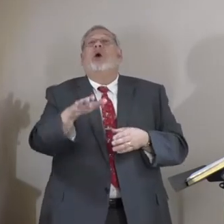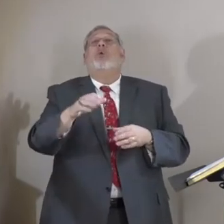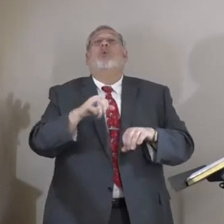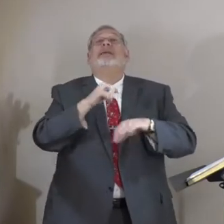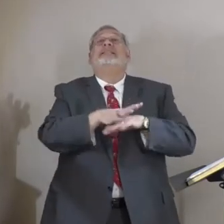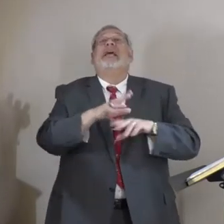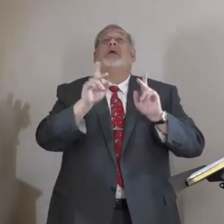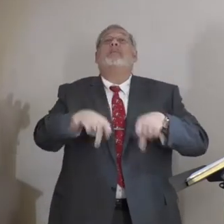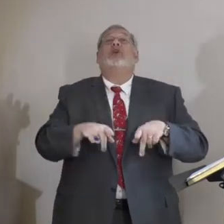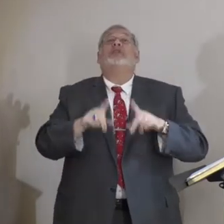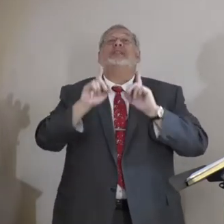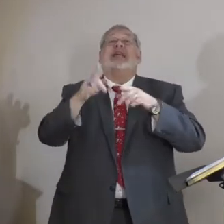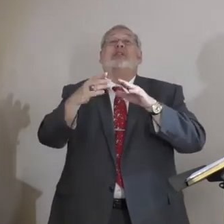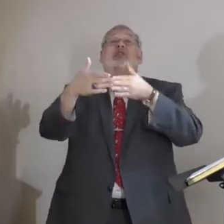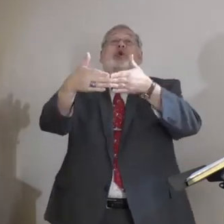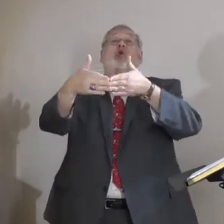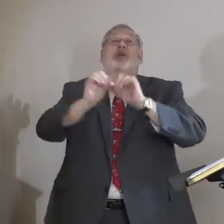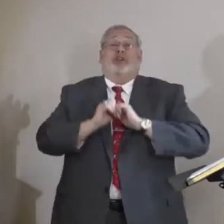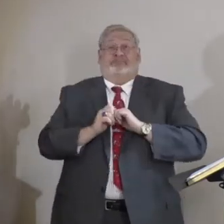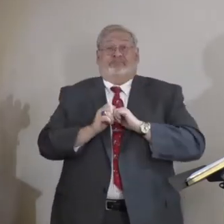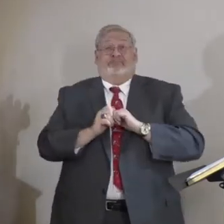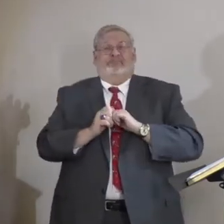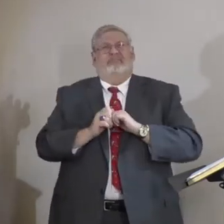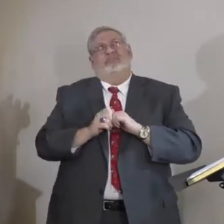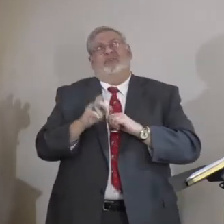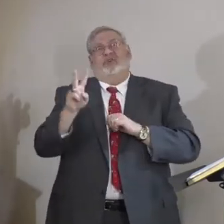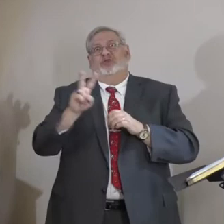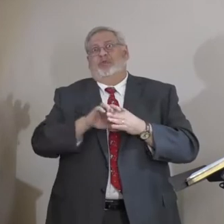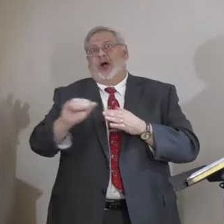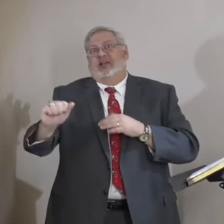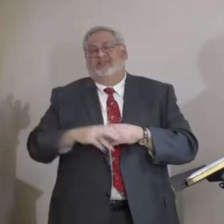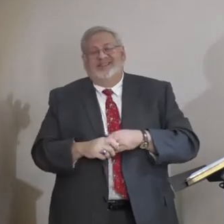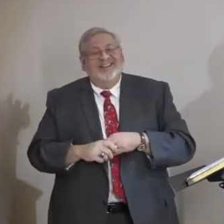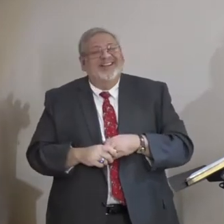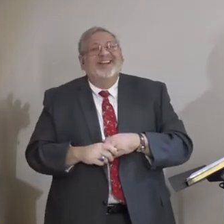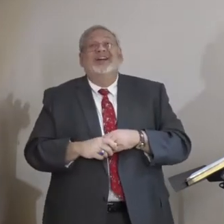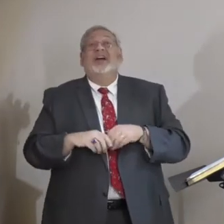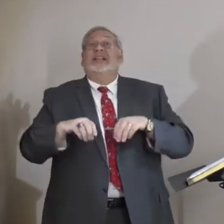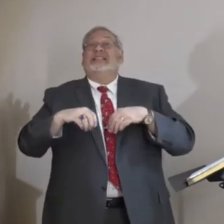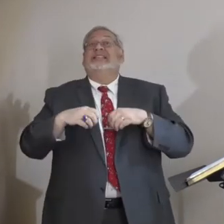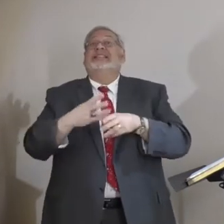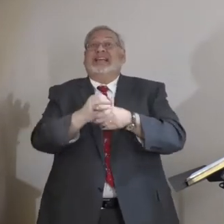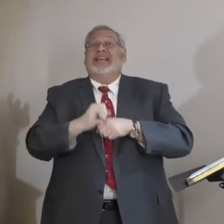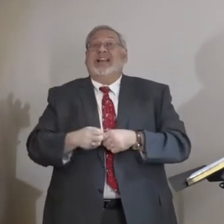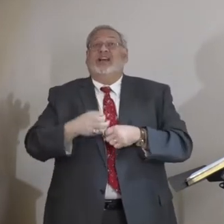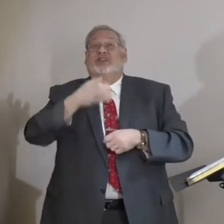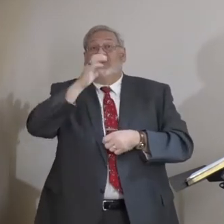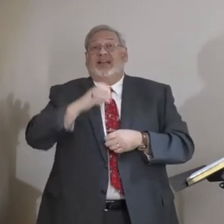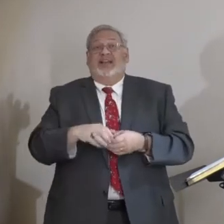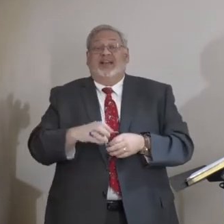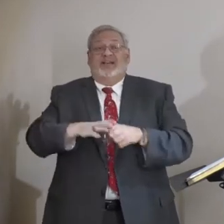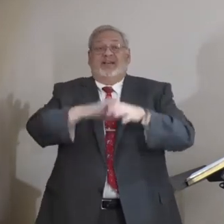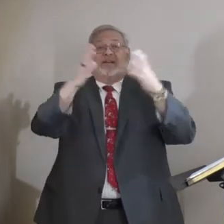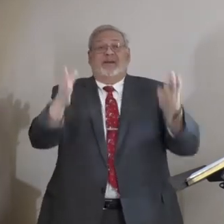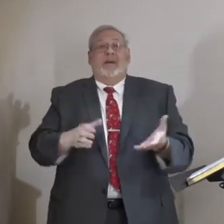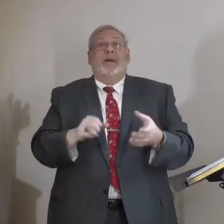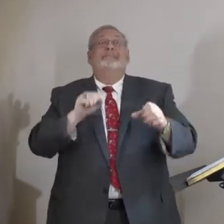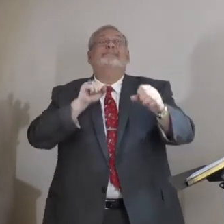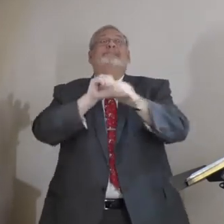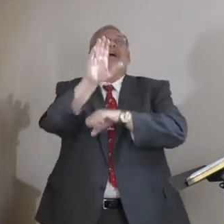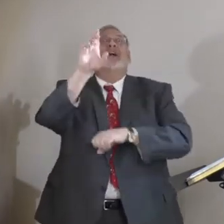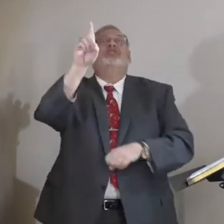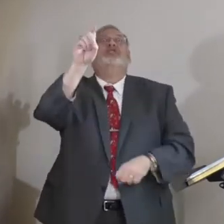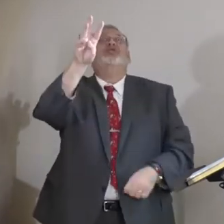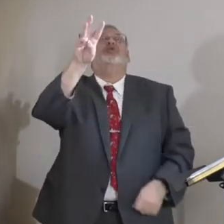you know, we sent someone down to the corner, which it was about two miles away, to buy you a drink. Here you go. And they uncovered it. was a Mountain Dew.